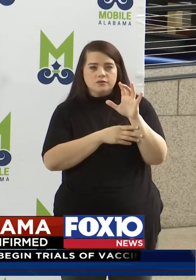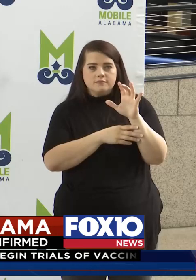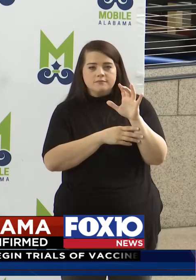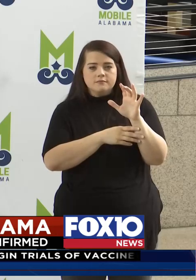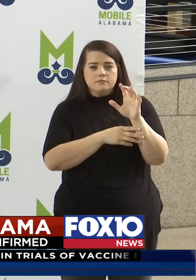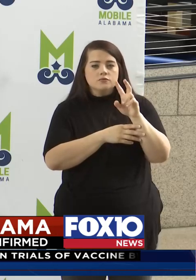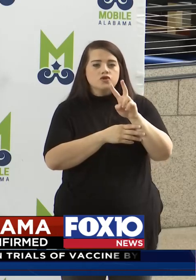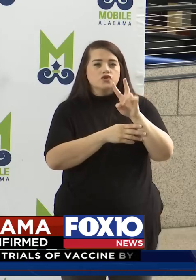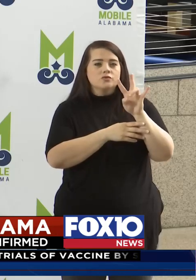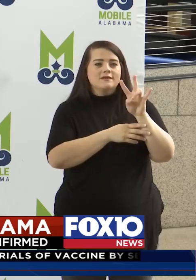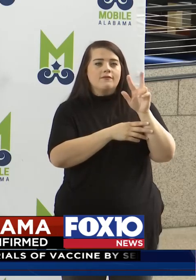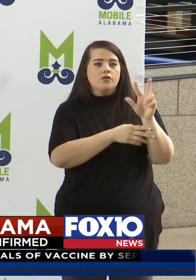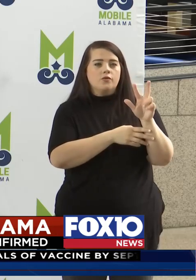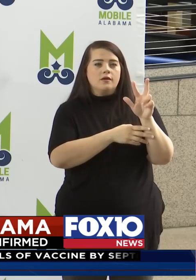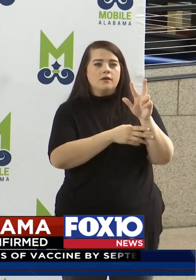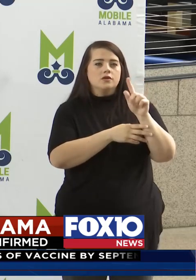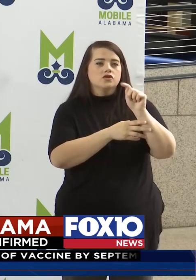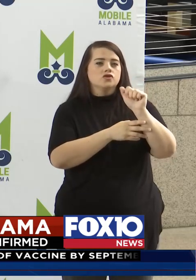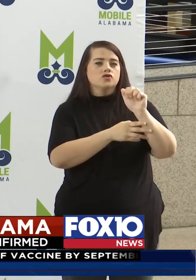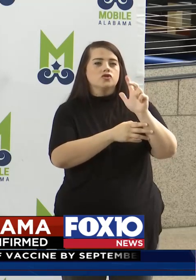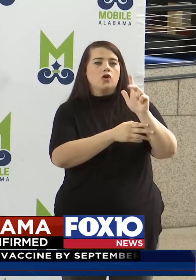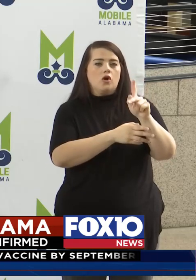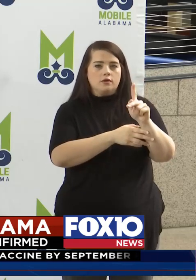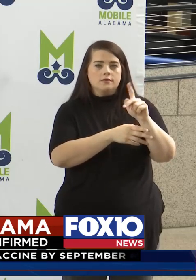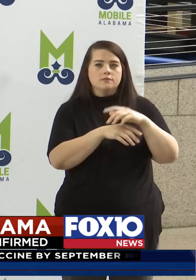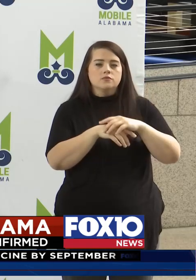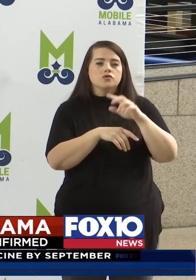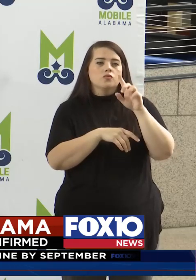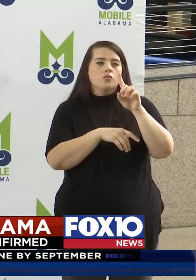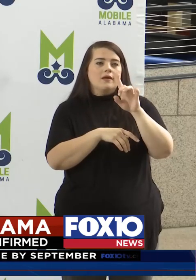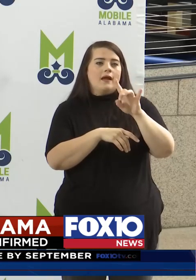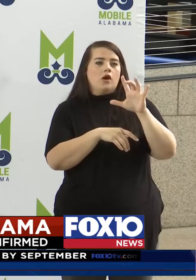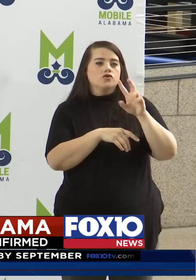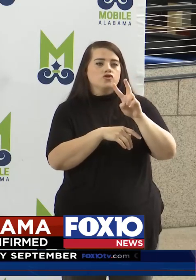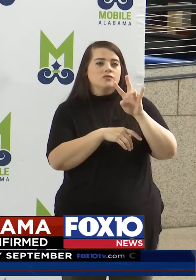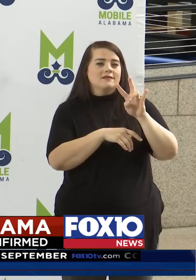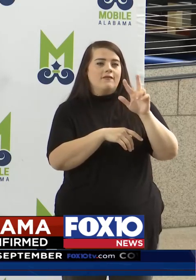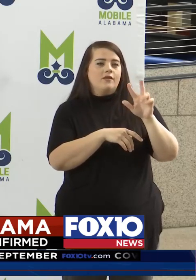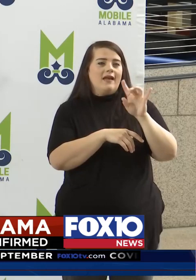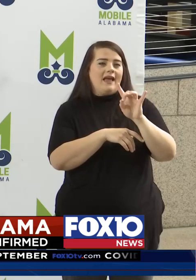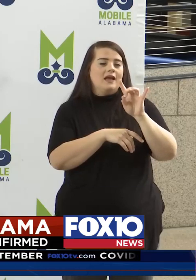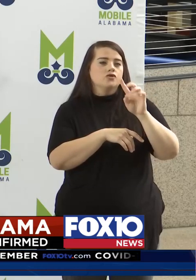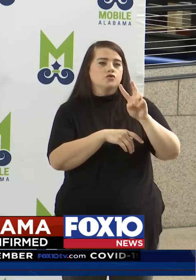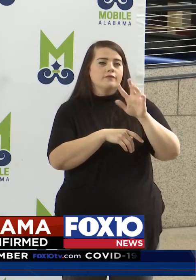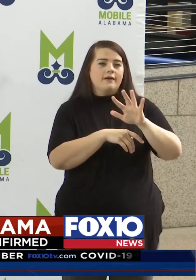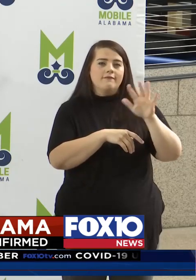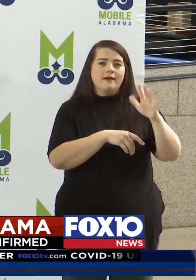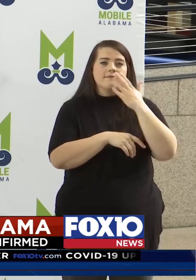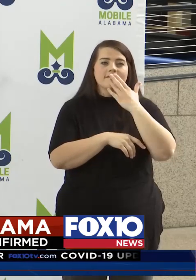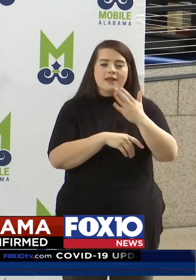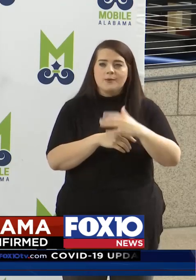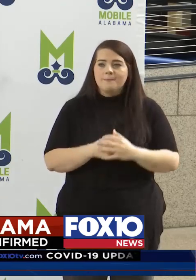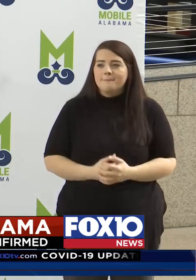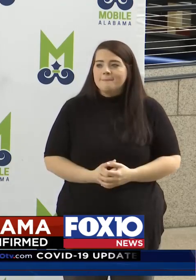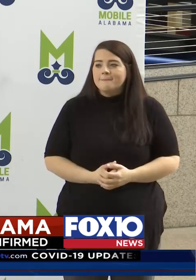-273-TALK, 1-800-273-8255. Thank you.